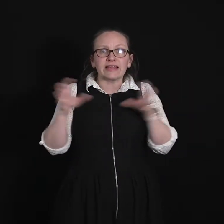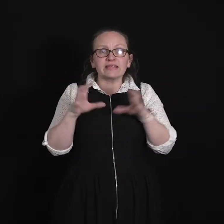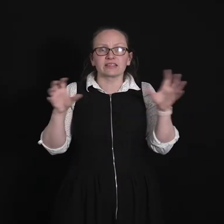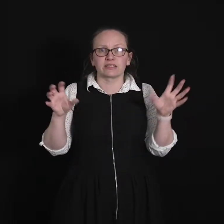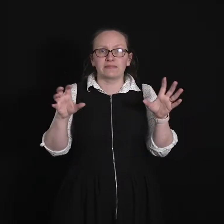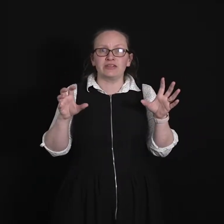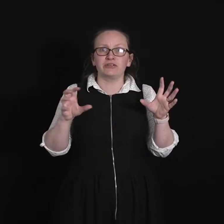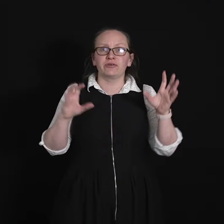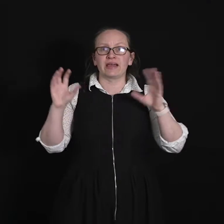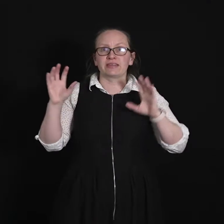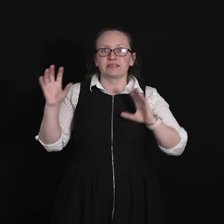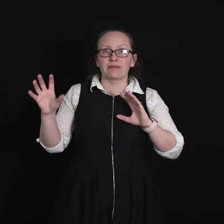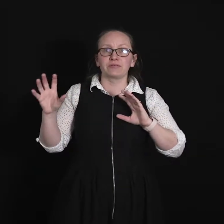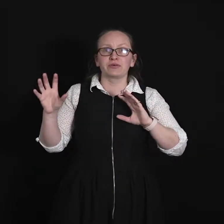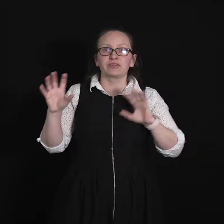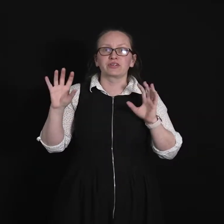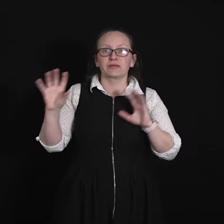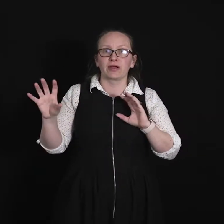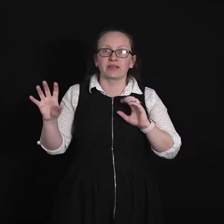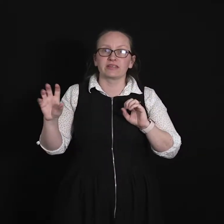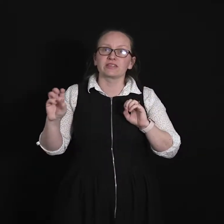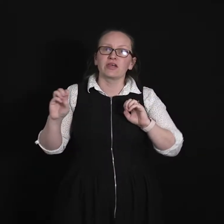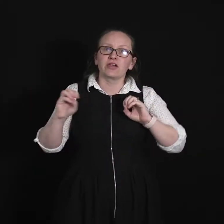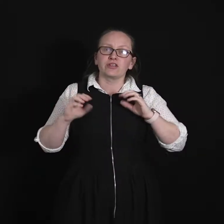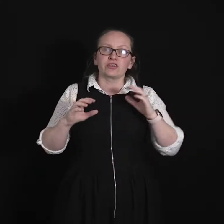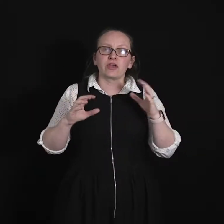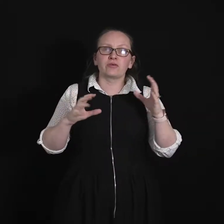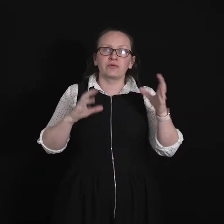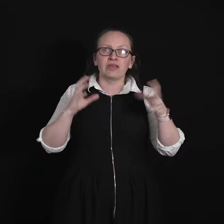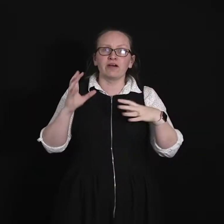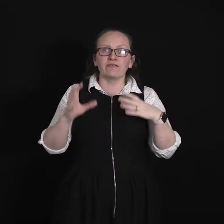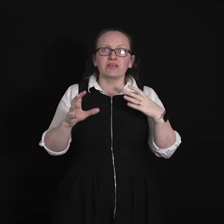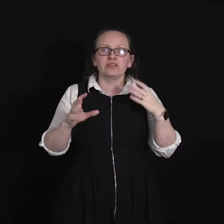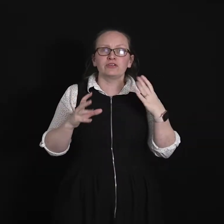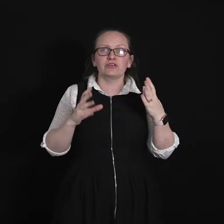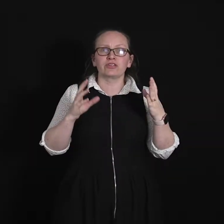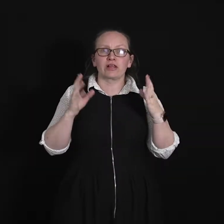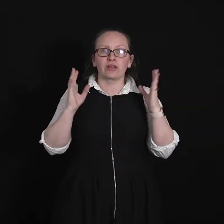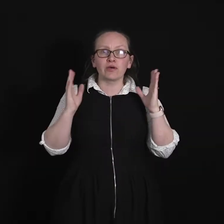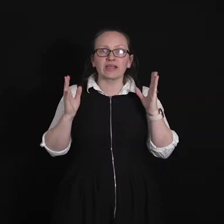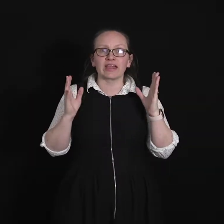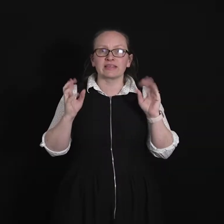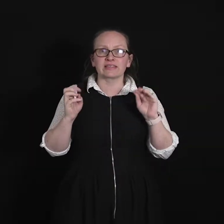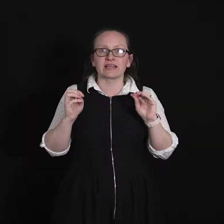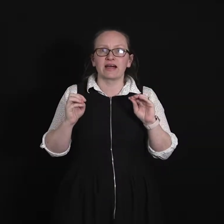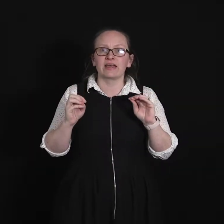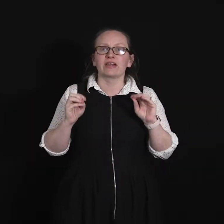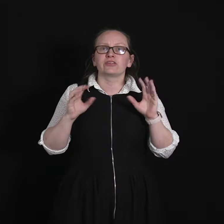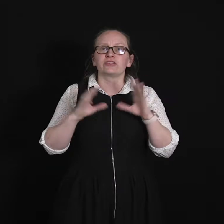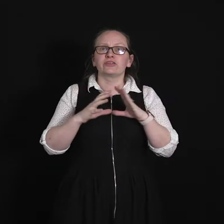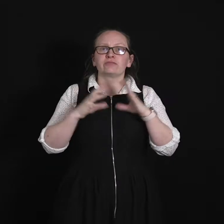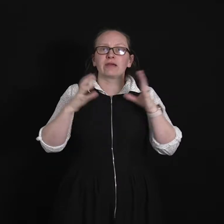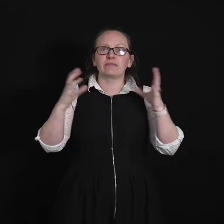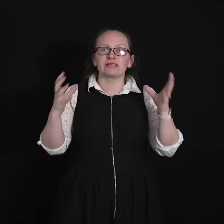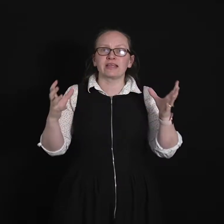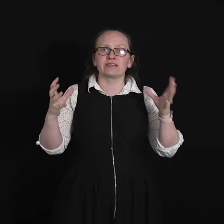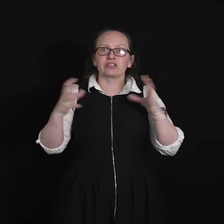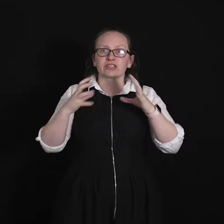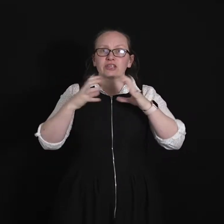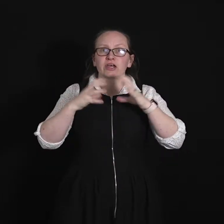the spatial and the temporal components. So we often use lowercase Psi to represent just the